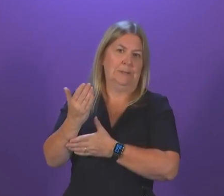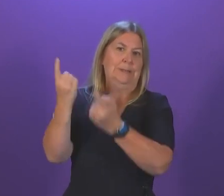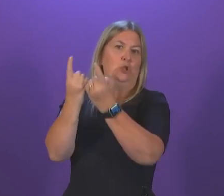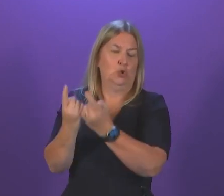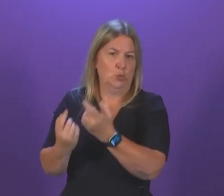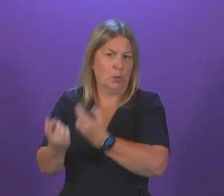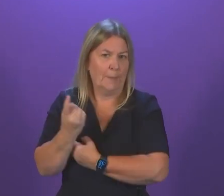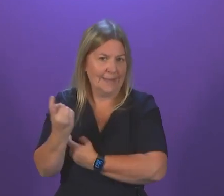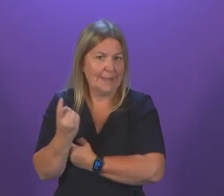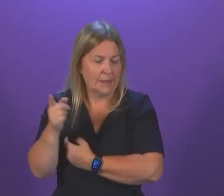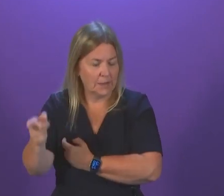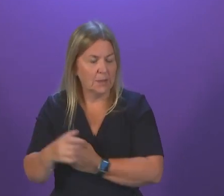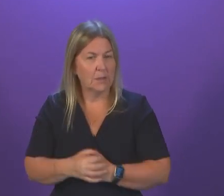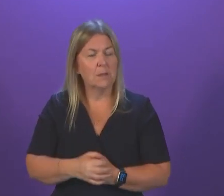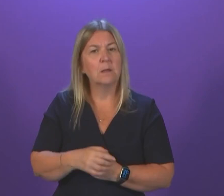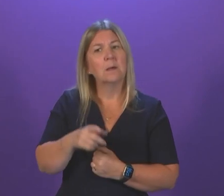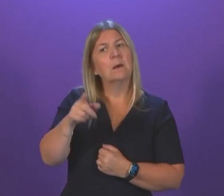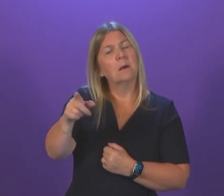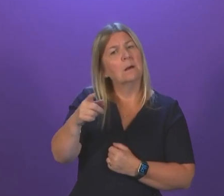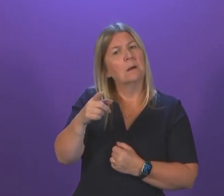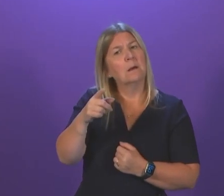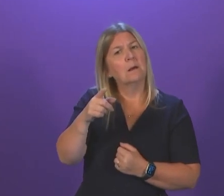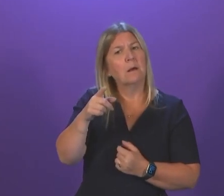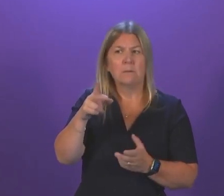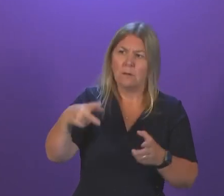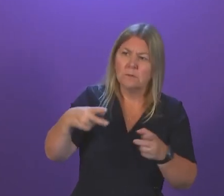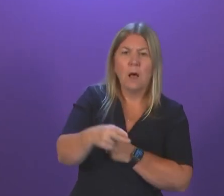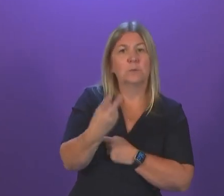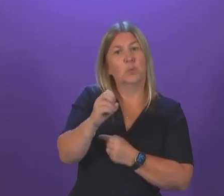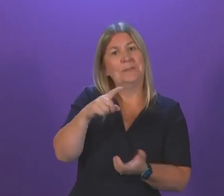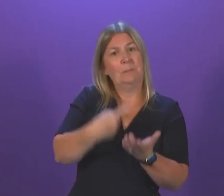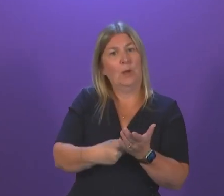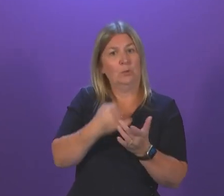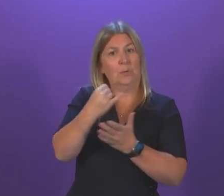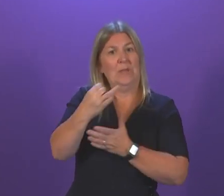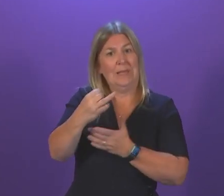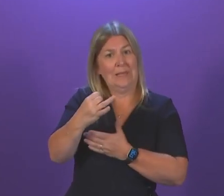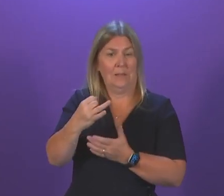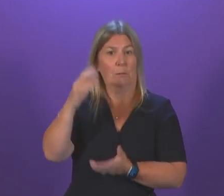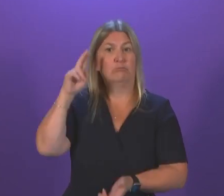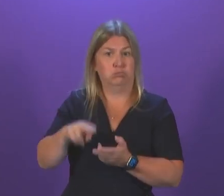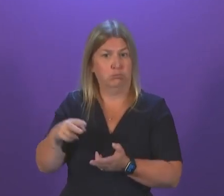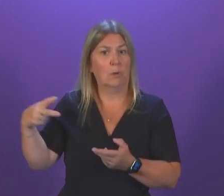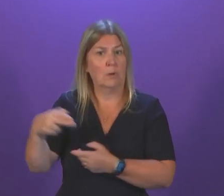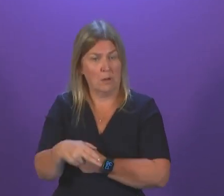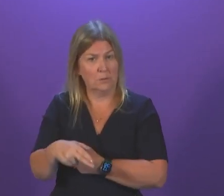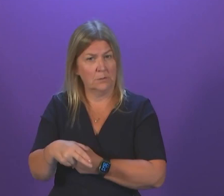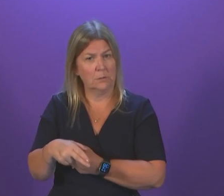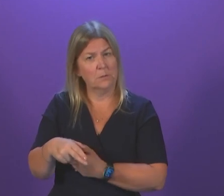that the only way to protect the most vulnerable in society from devastating Tory policies is to become an independent country?